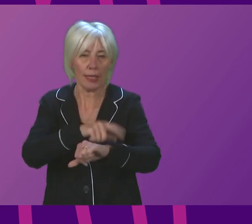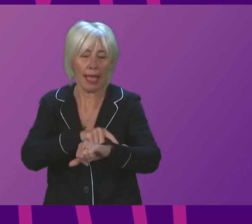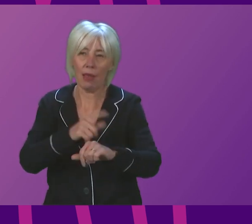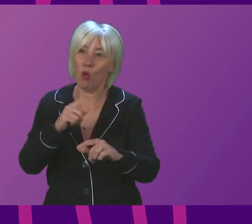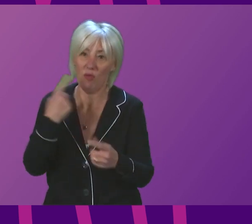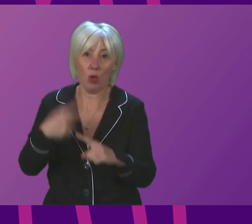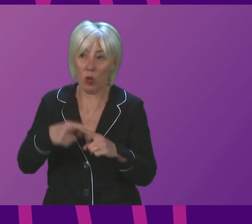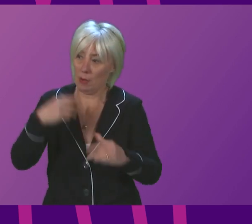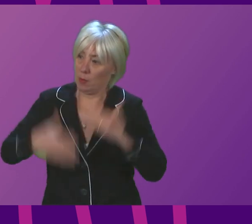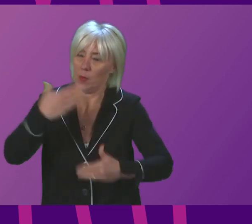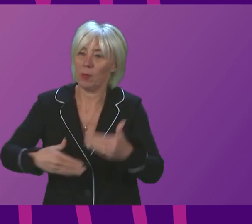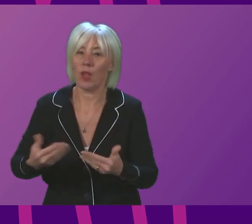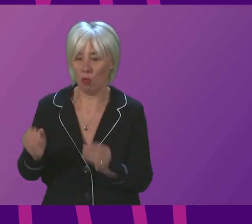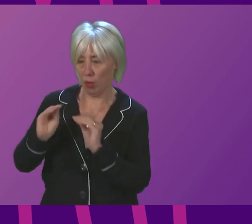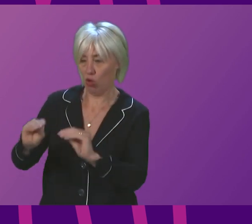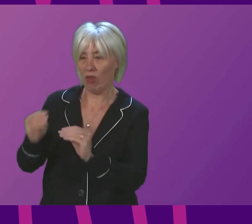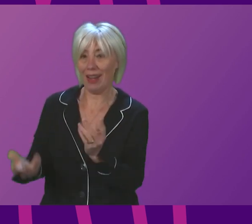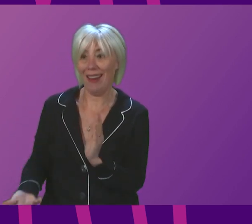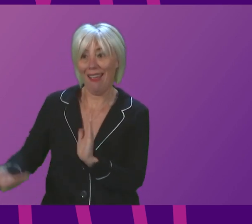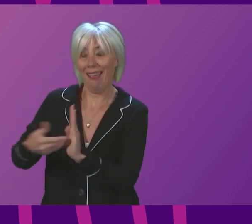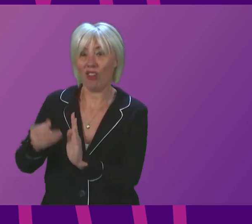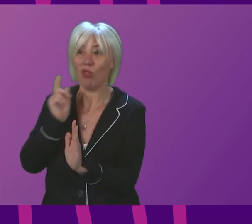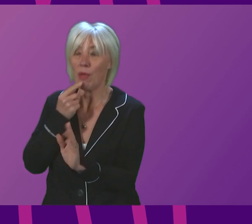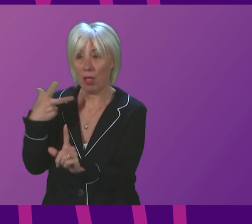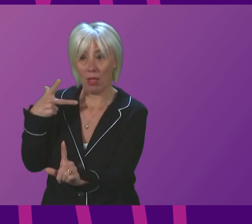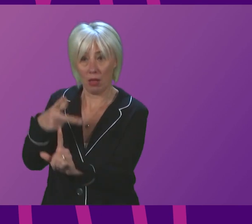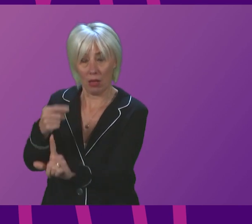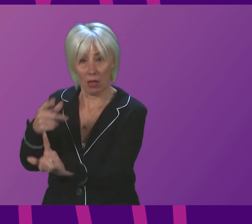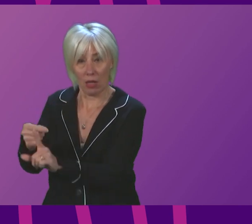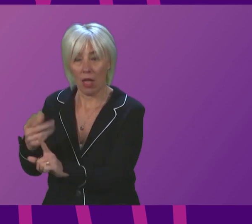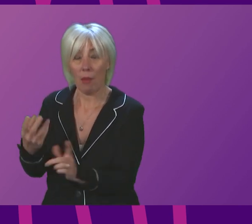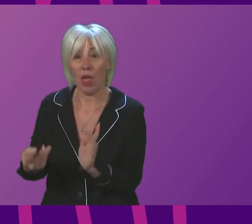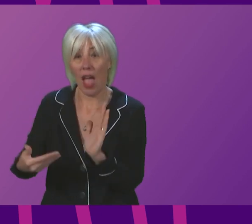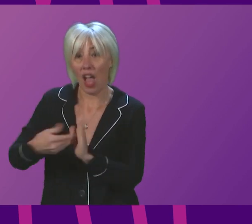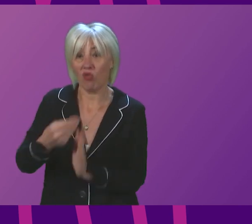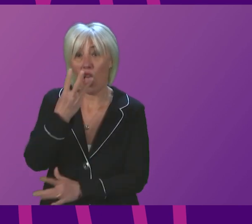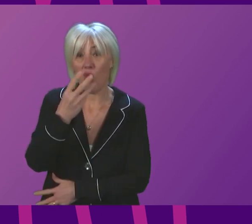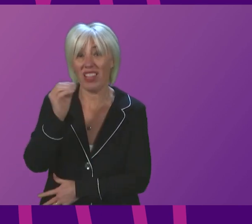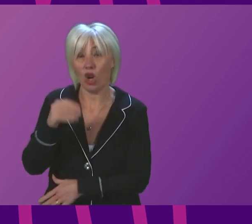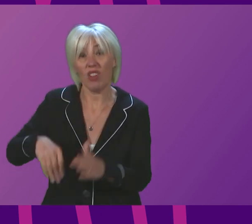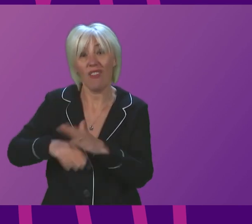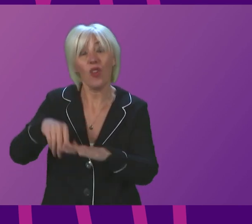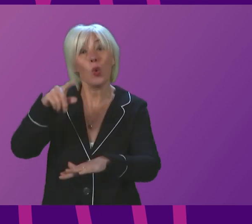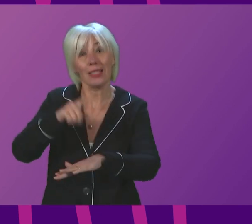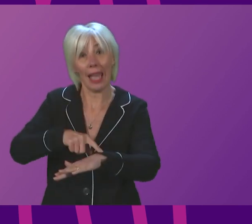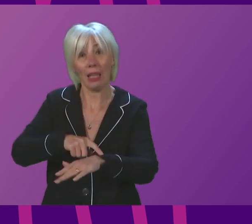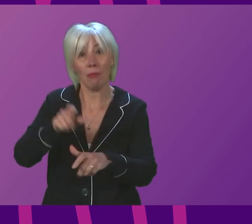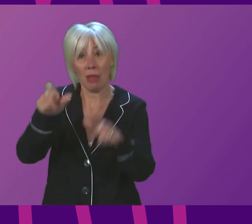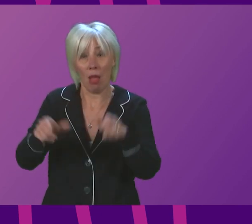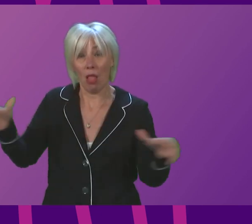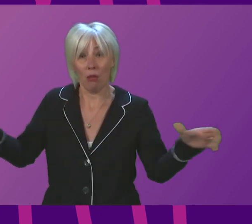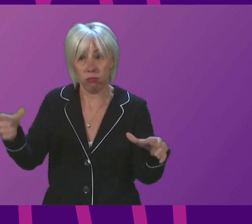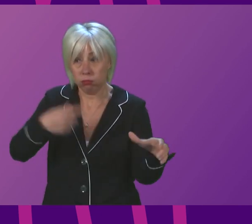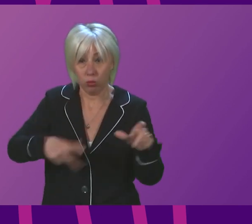training additional vaccinators. So far, we have added the equivalent of more than 300 additional full-time staff to the vaccination workforce.